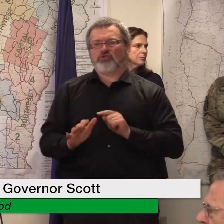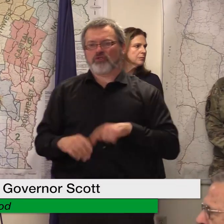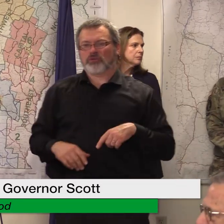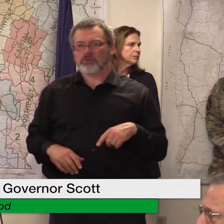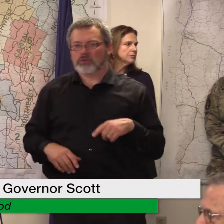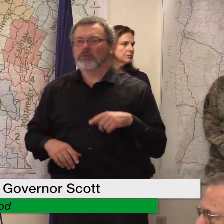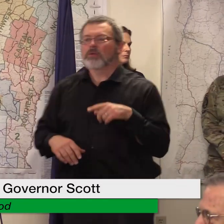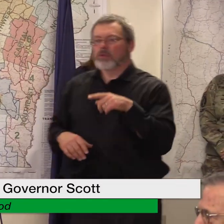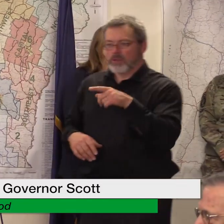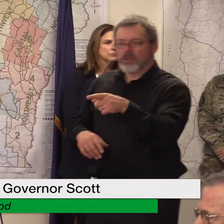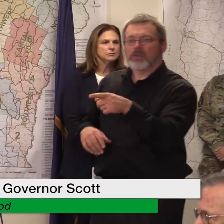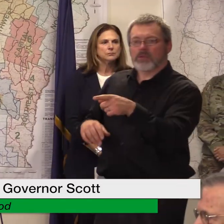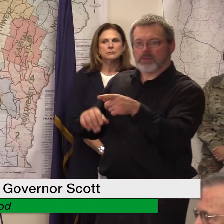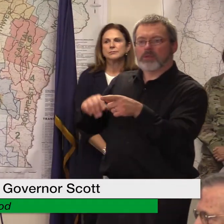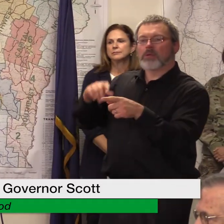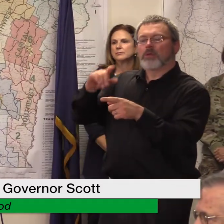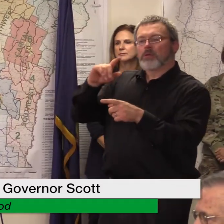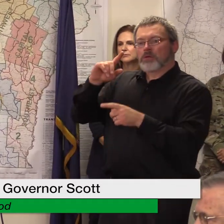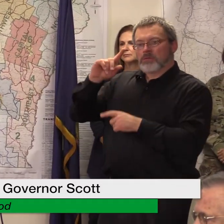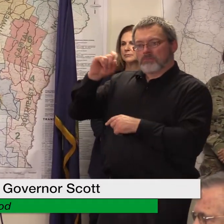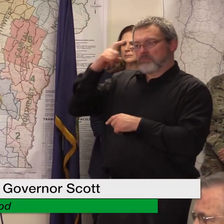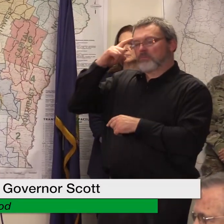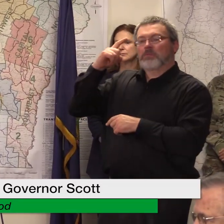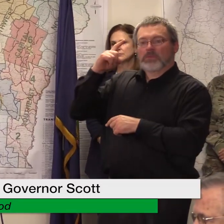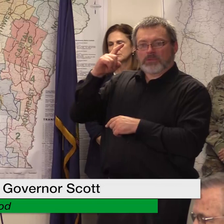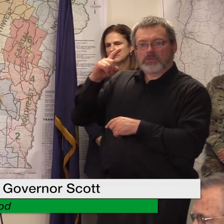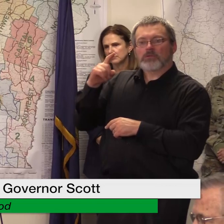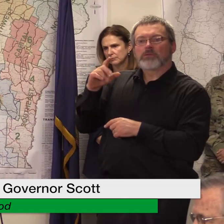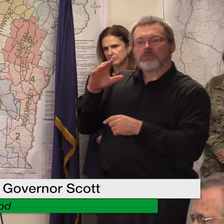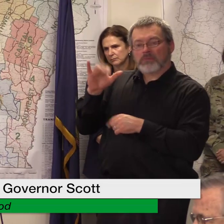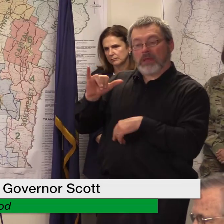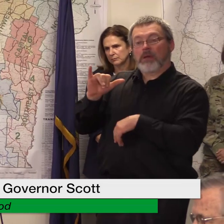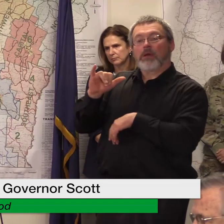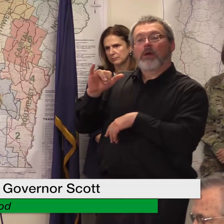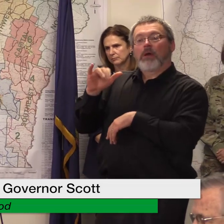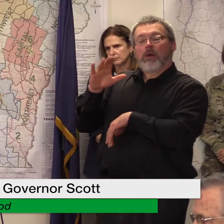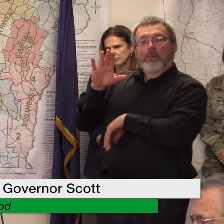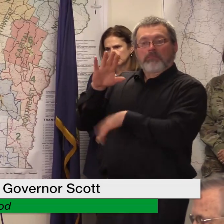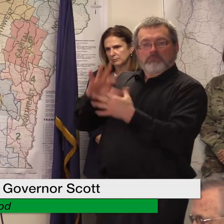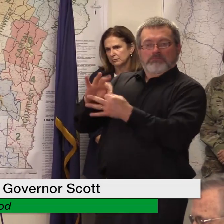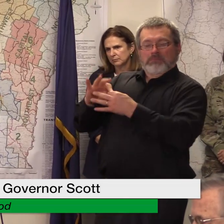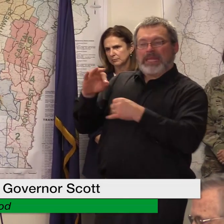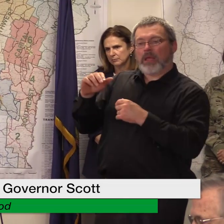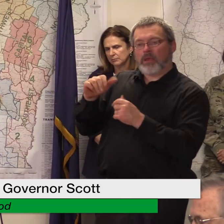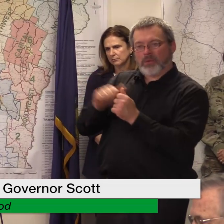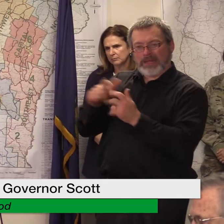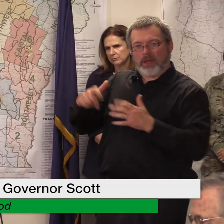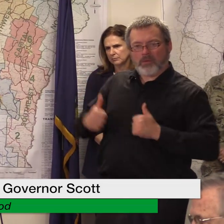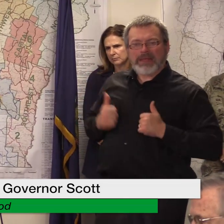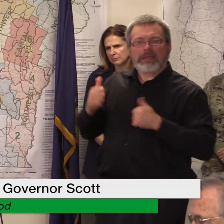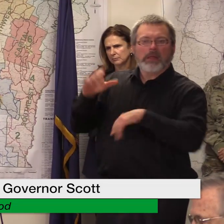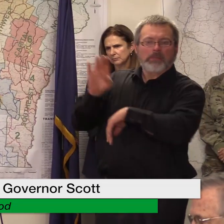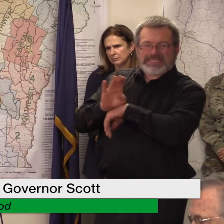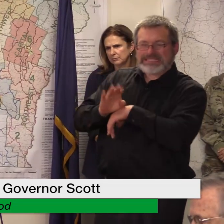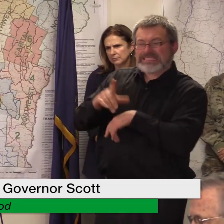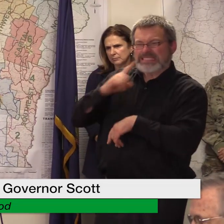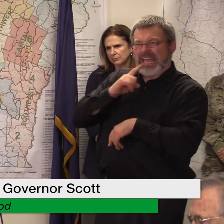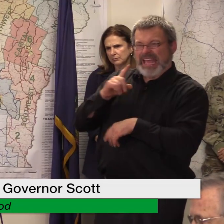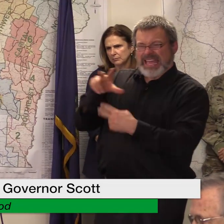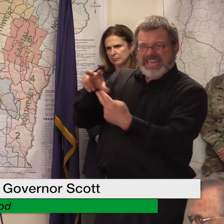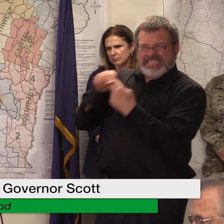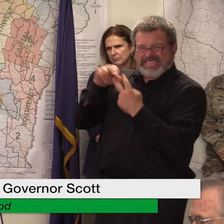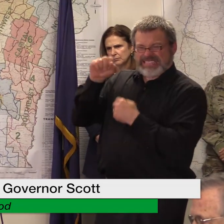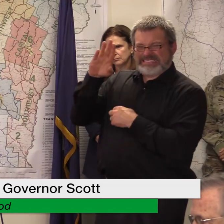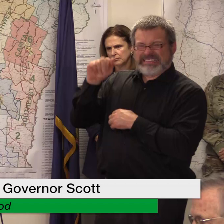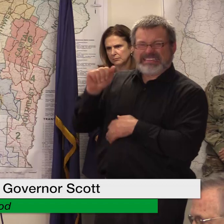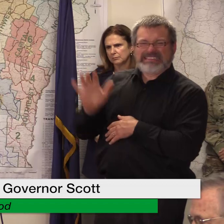montpelier told the legislature that montpelier businesses are hesitant to take on sba debt because they're still under